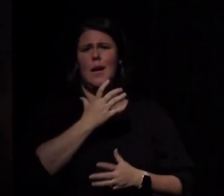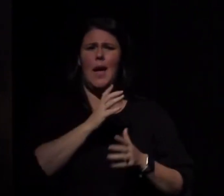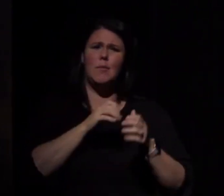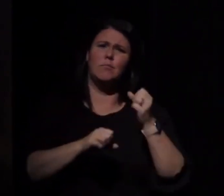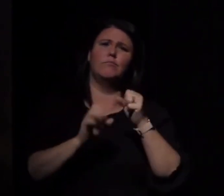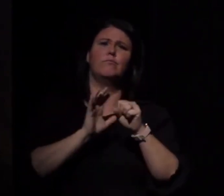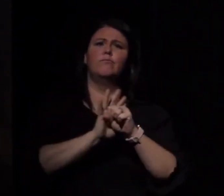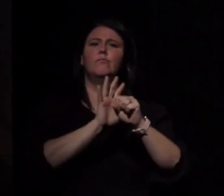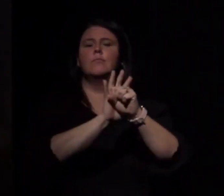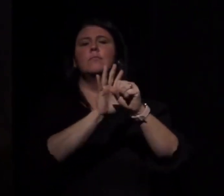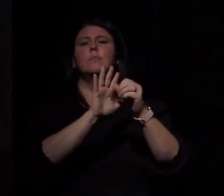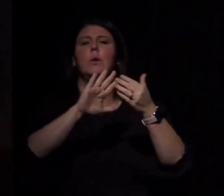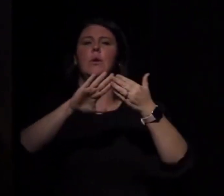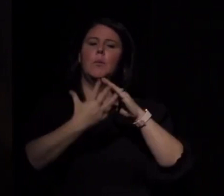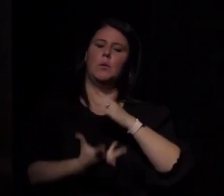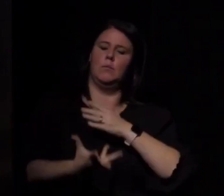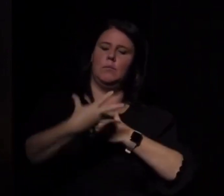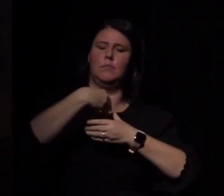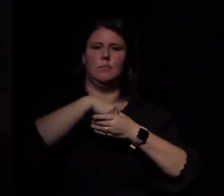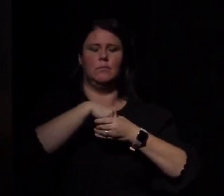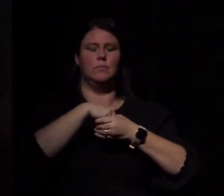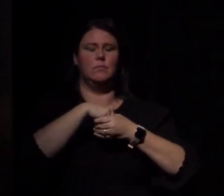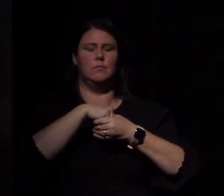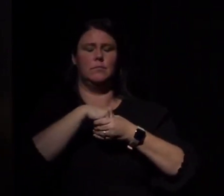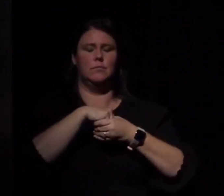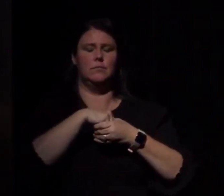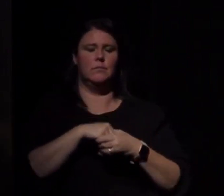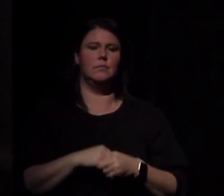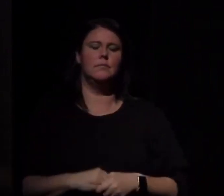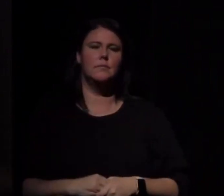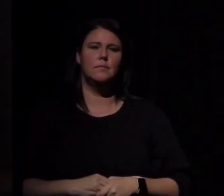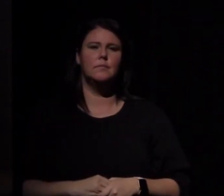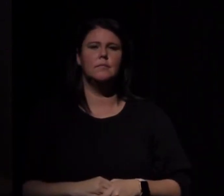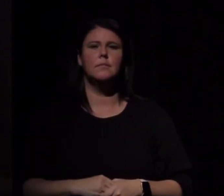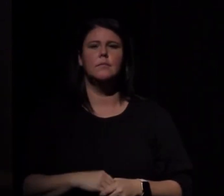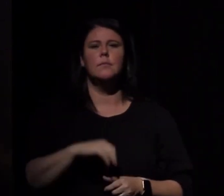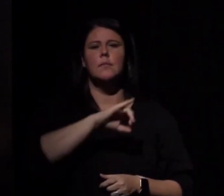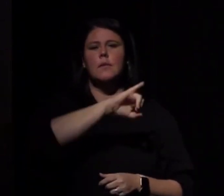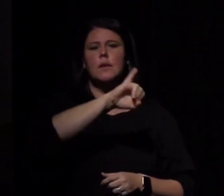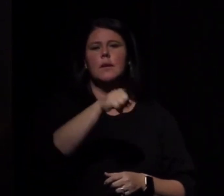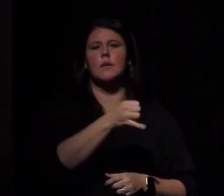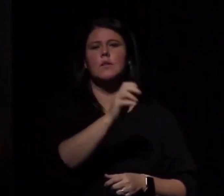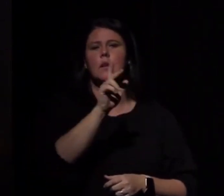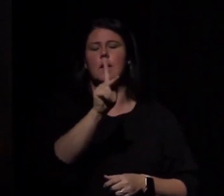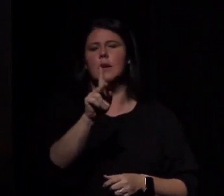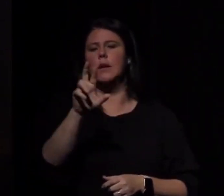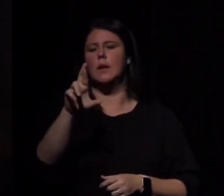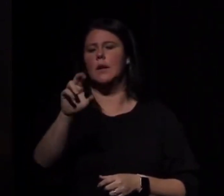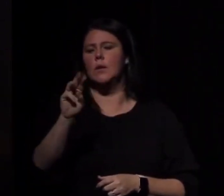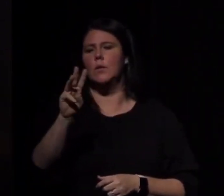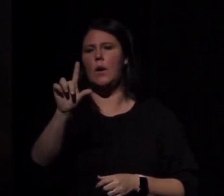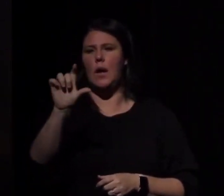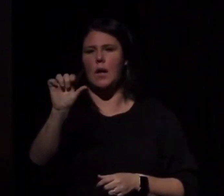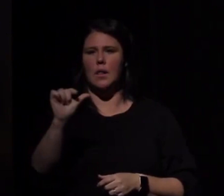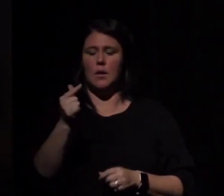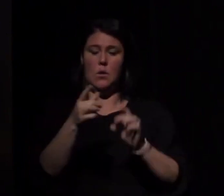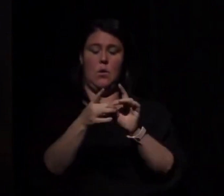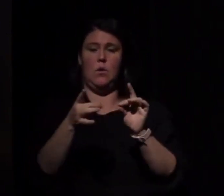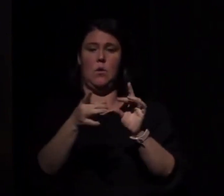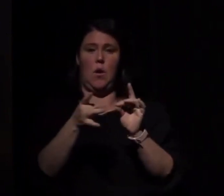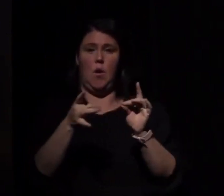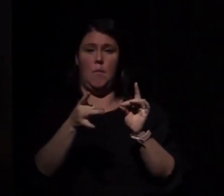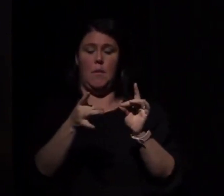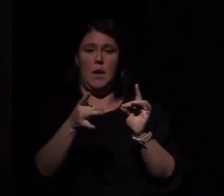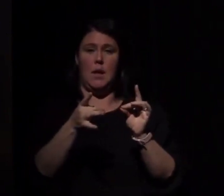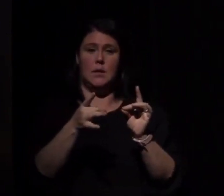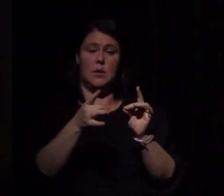that embraces each and every one of its members. J.K. Rowling once said, we are only as strong as